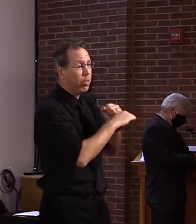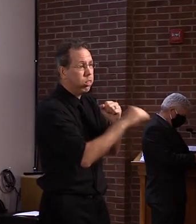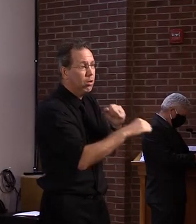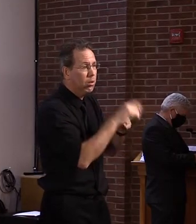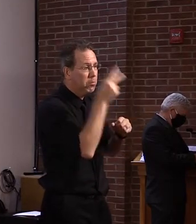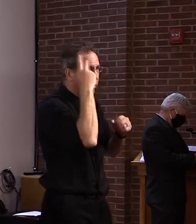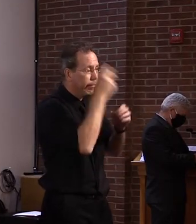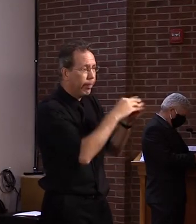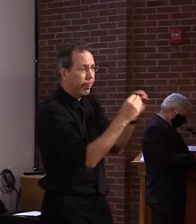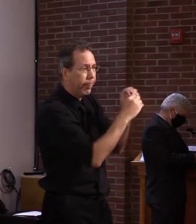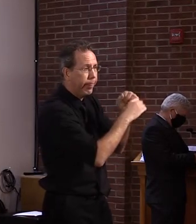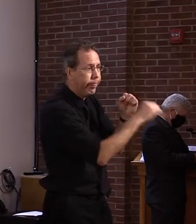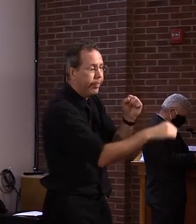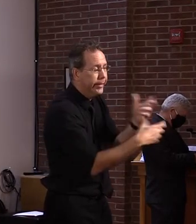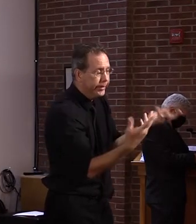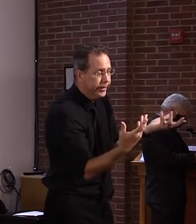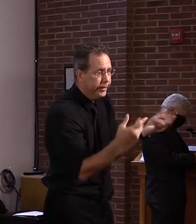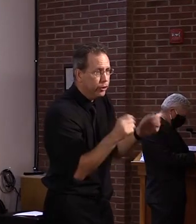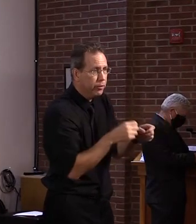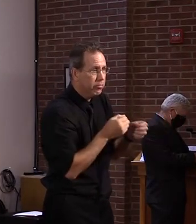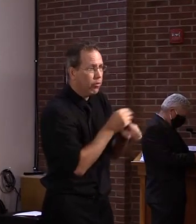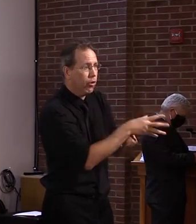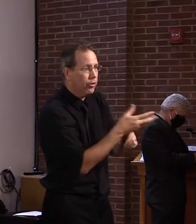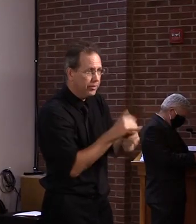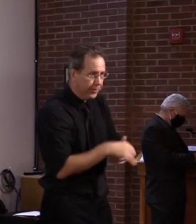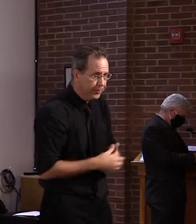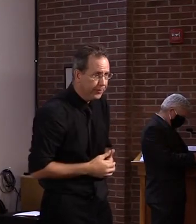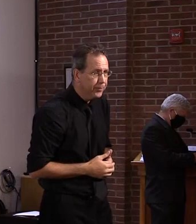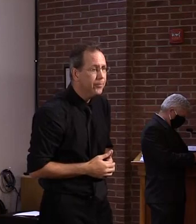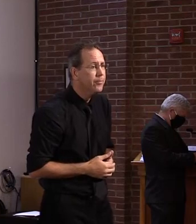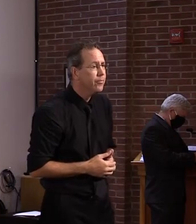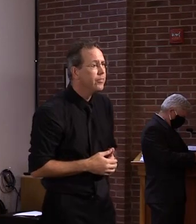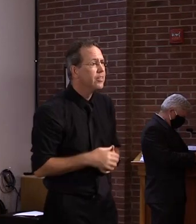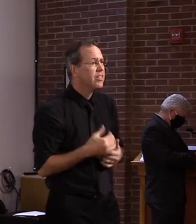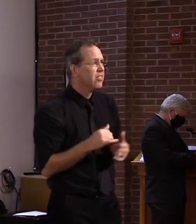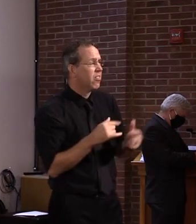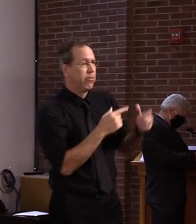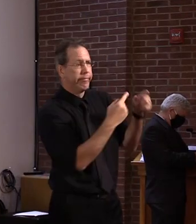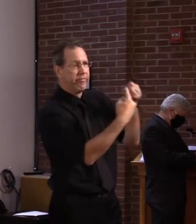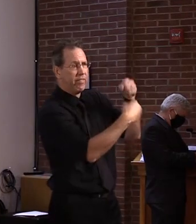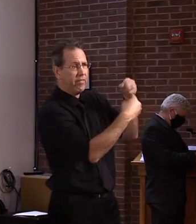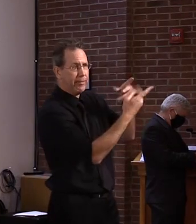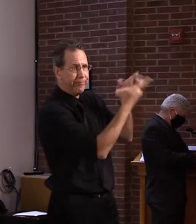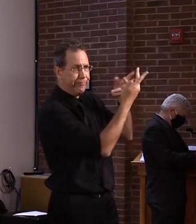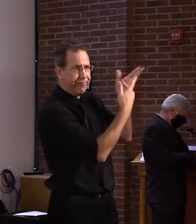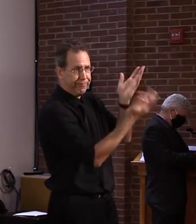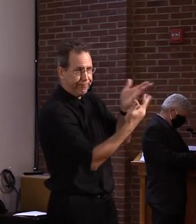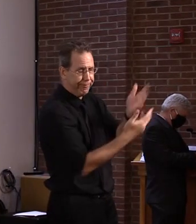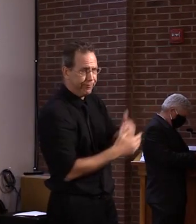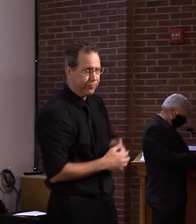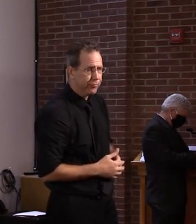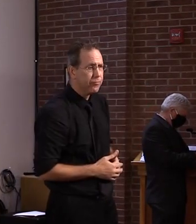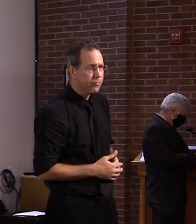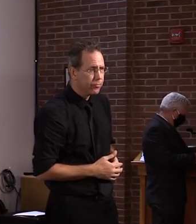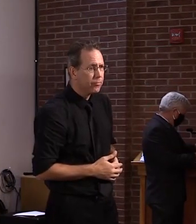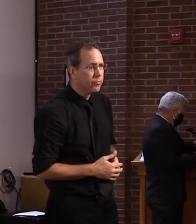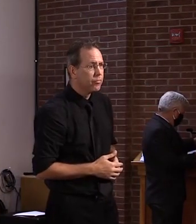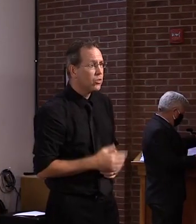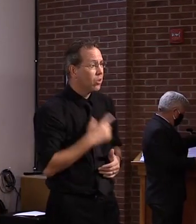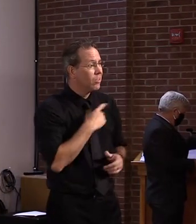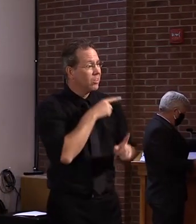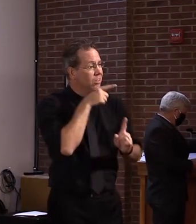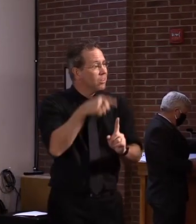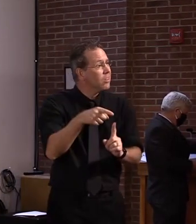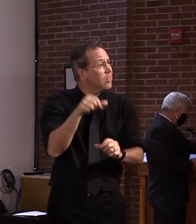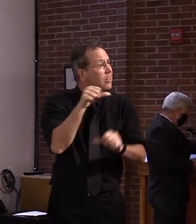politicians' communities, there are back and forths. So, clearly the scientific community won't let a